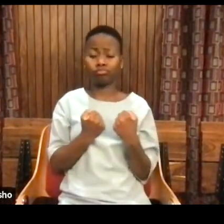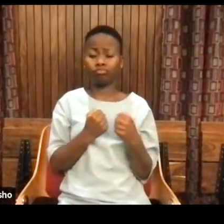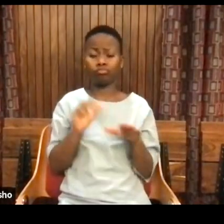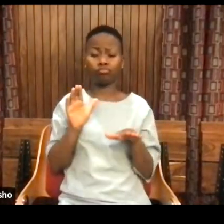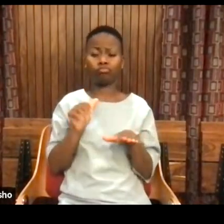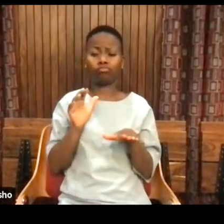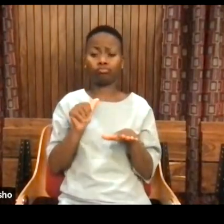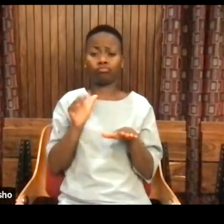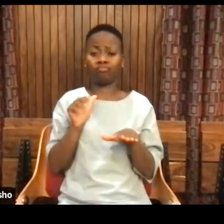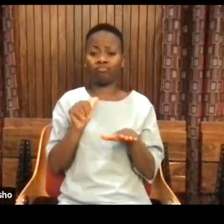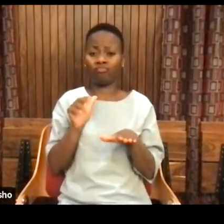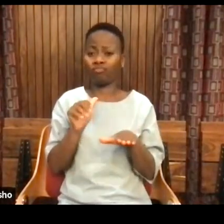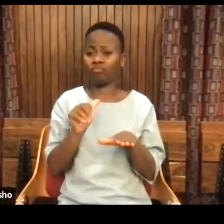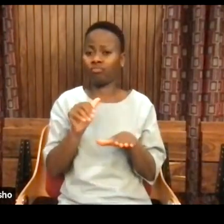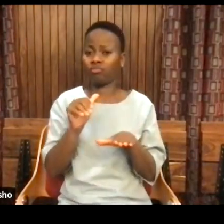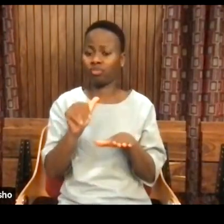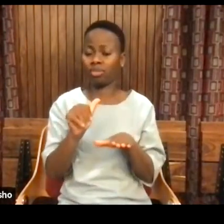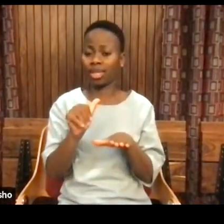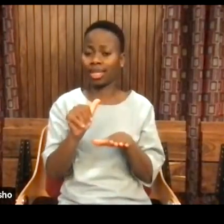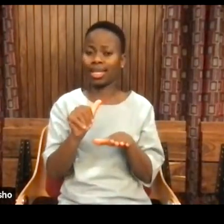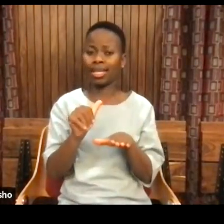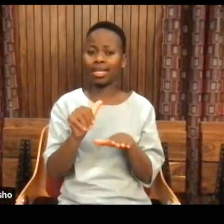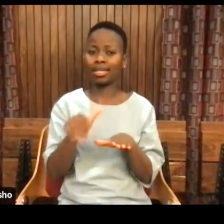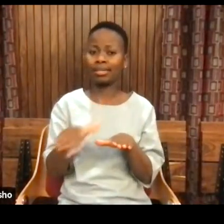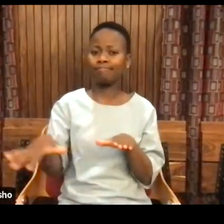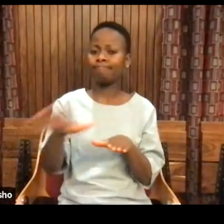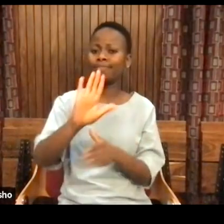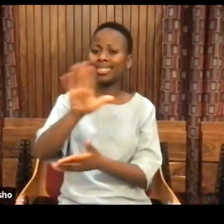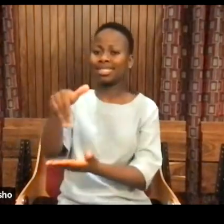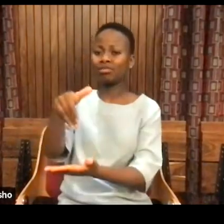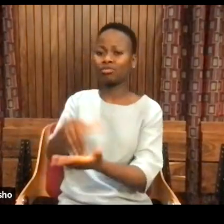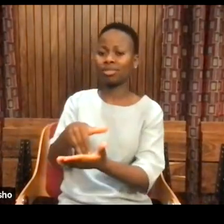of an African healer, or what we call here a Sangoma.